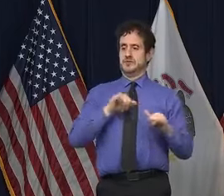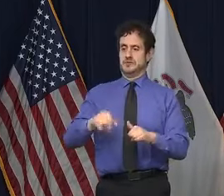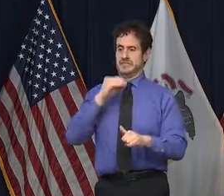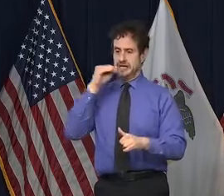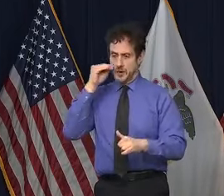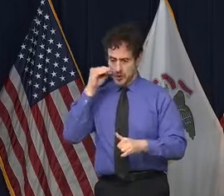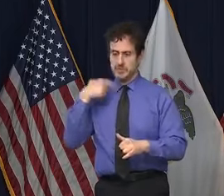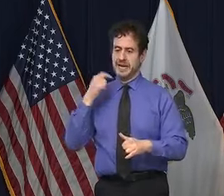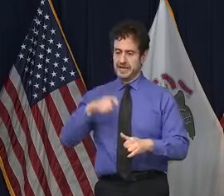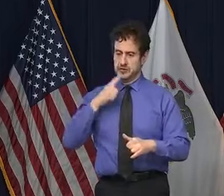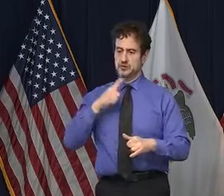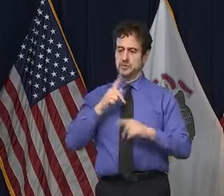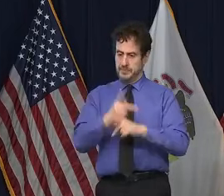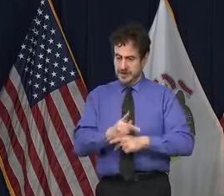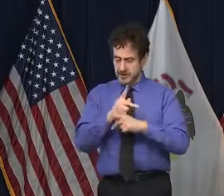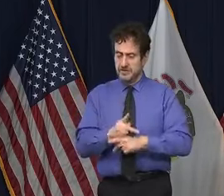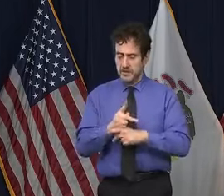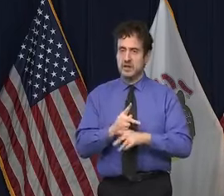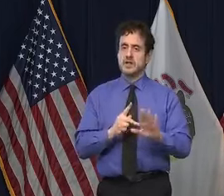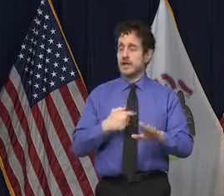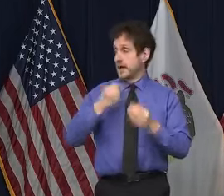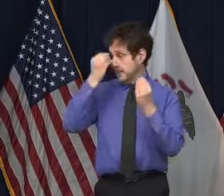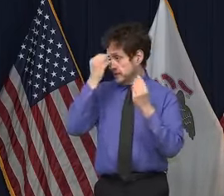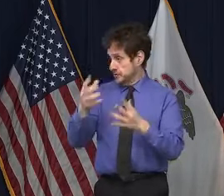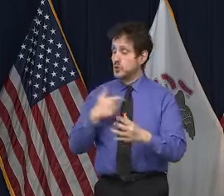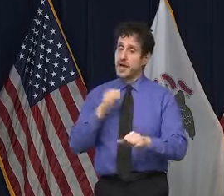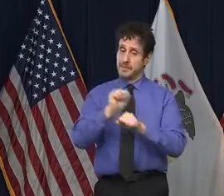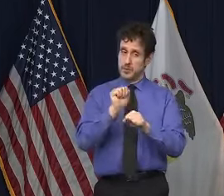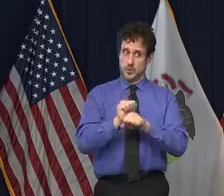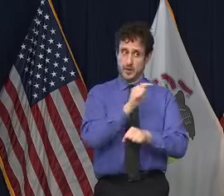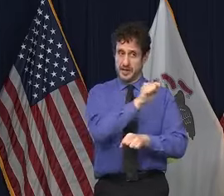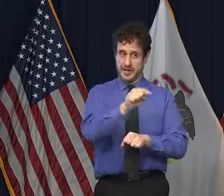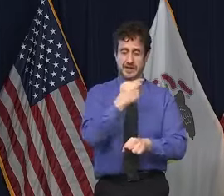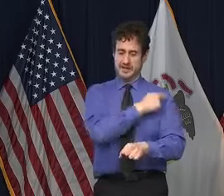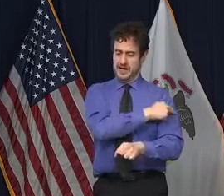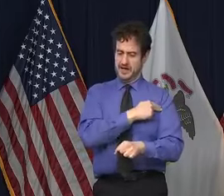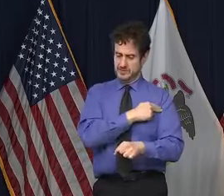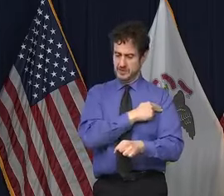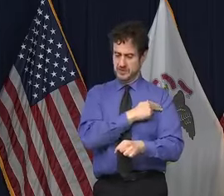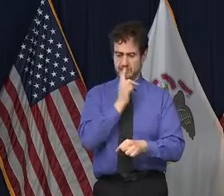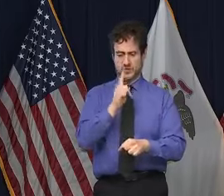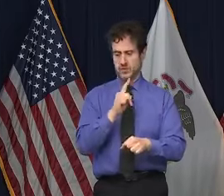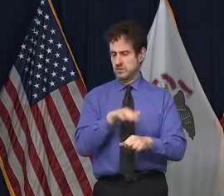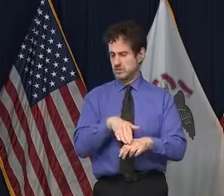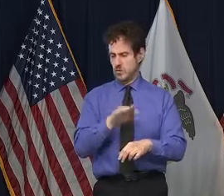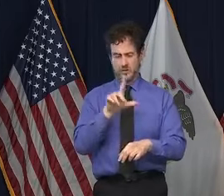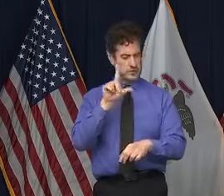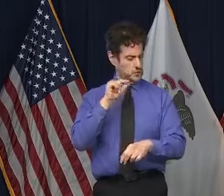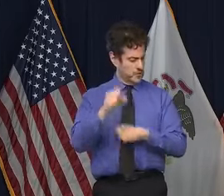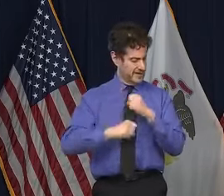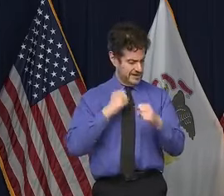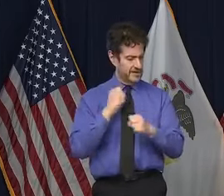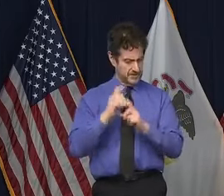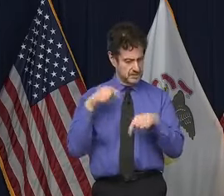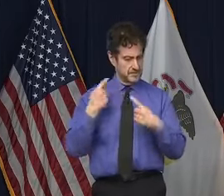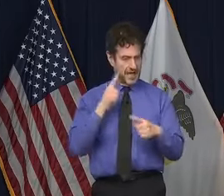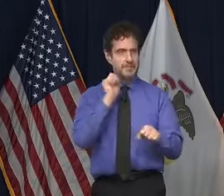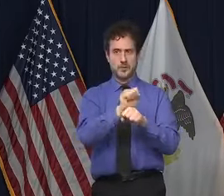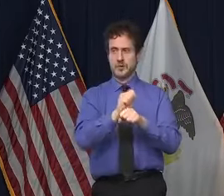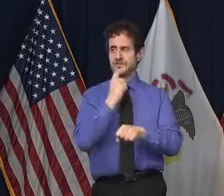I will share that from working in the hospitals for over 20 years, is it? Yeah, 20 years,